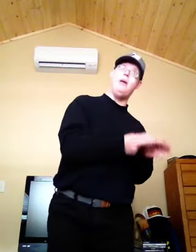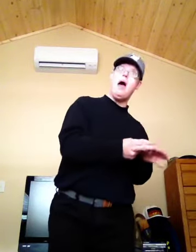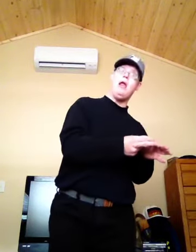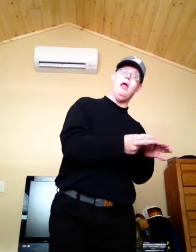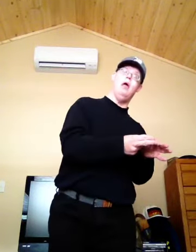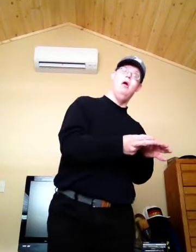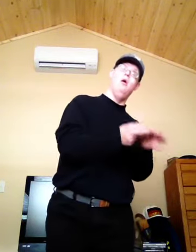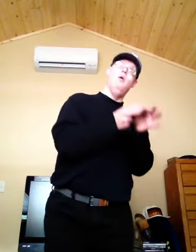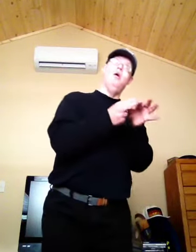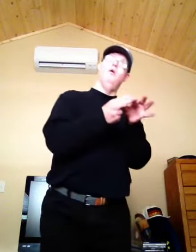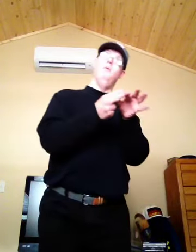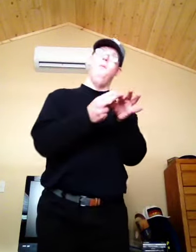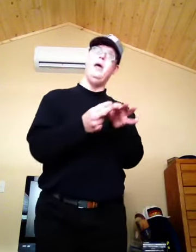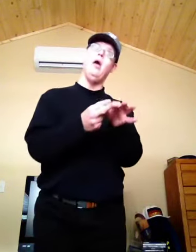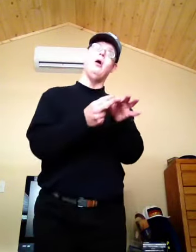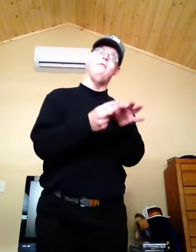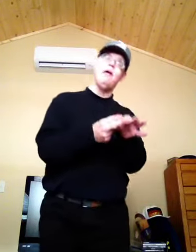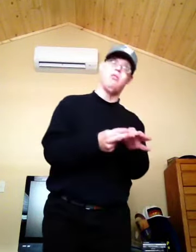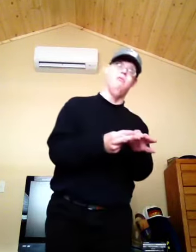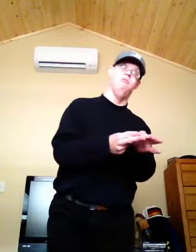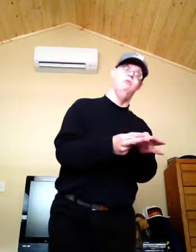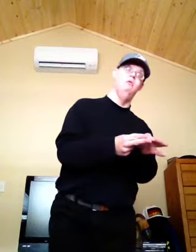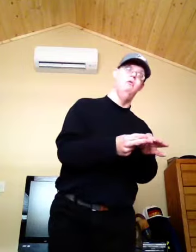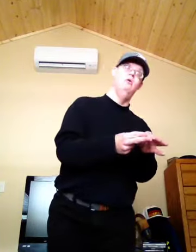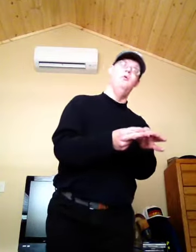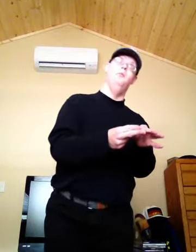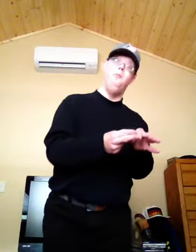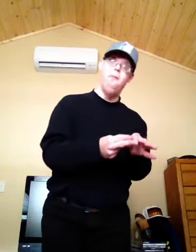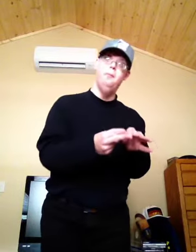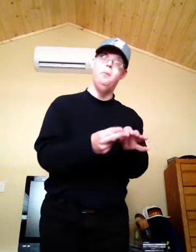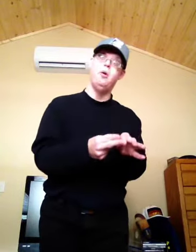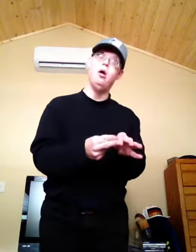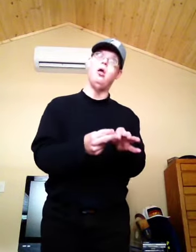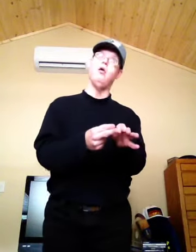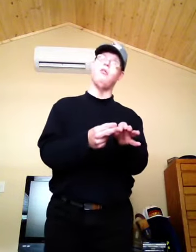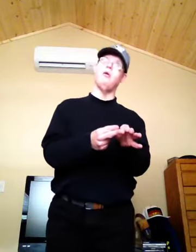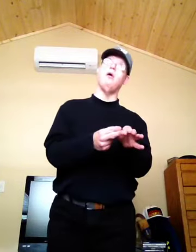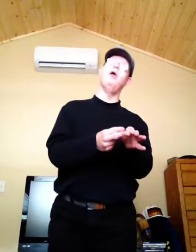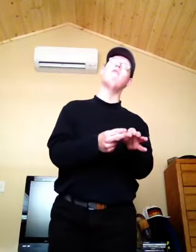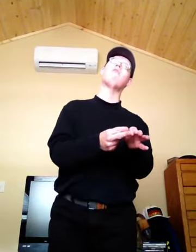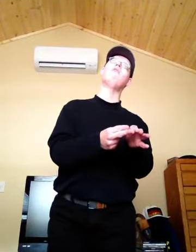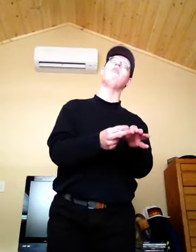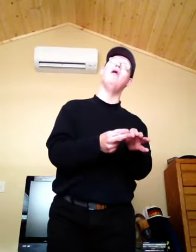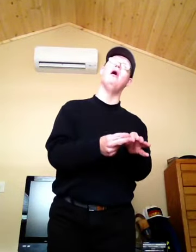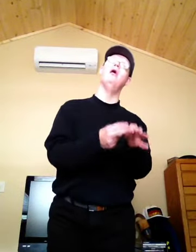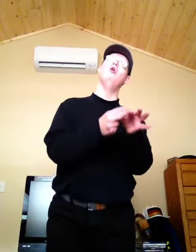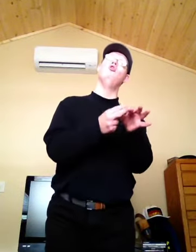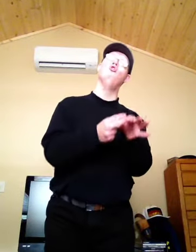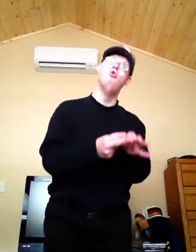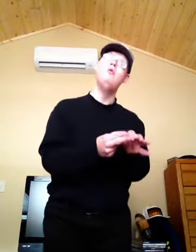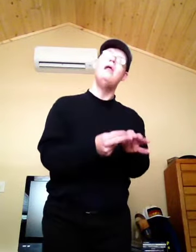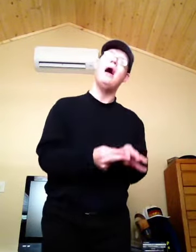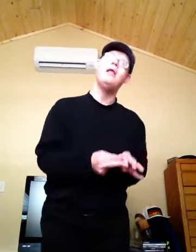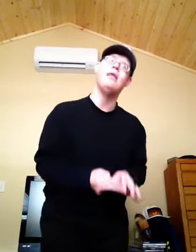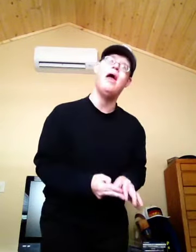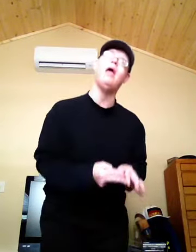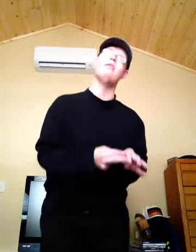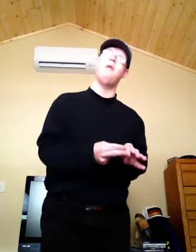body. Be aggressive but here's the thing. Do not take the